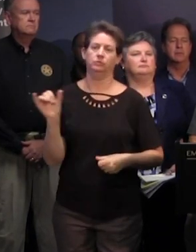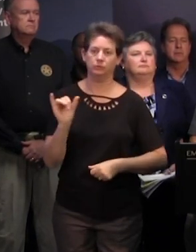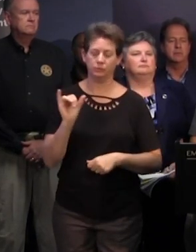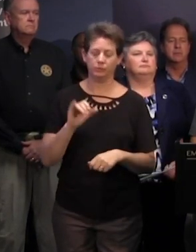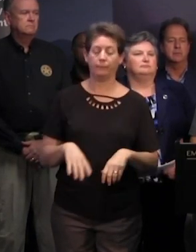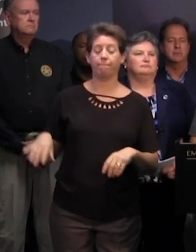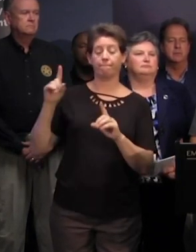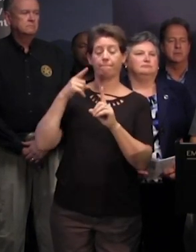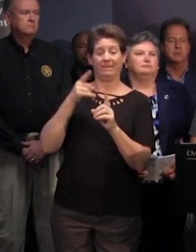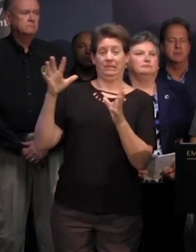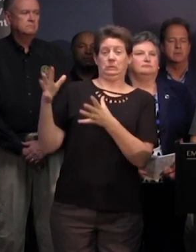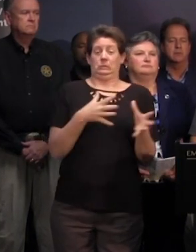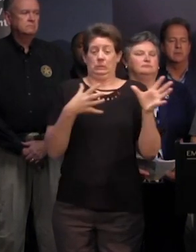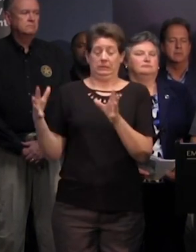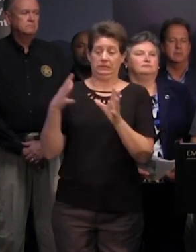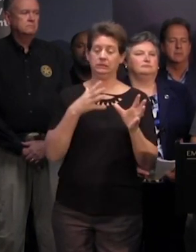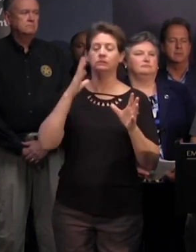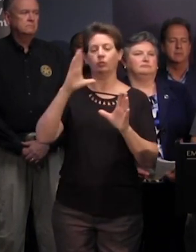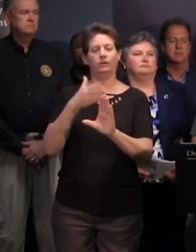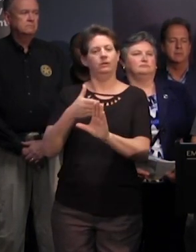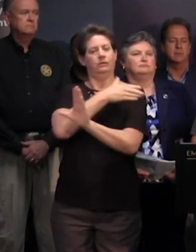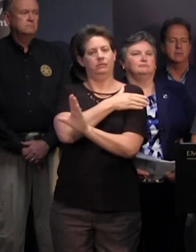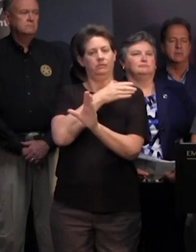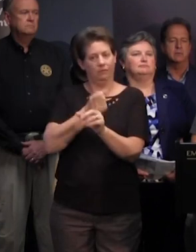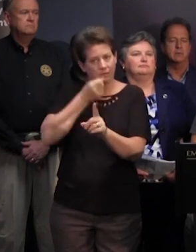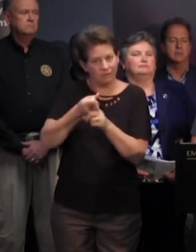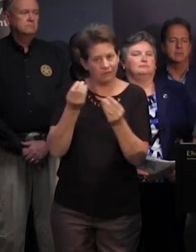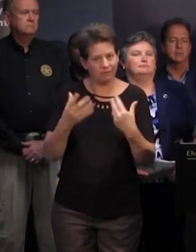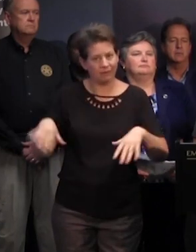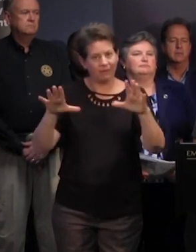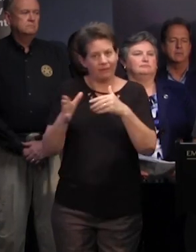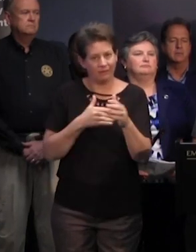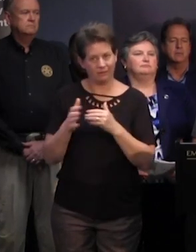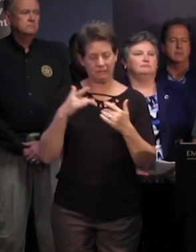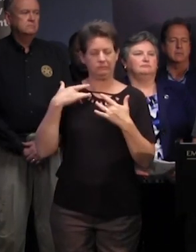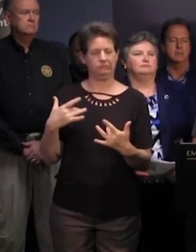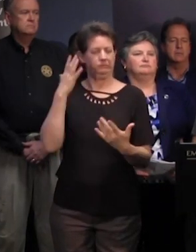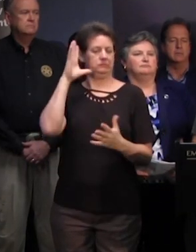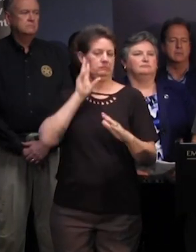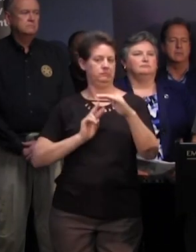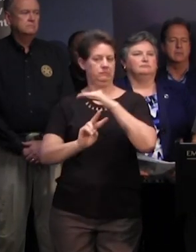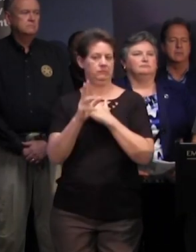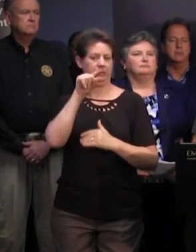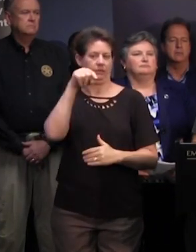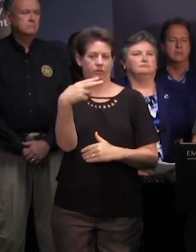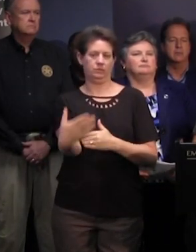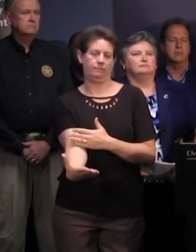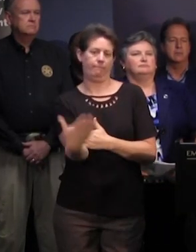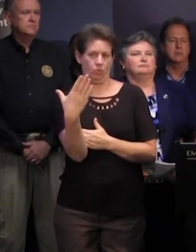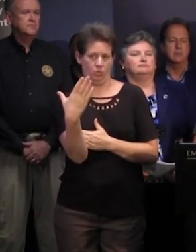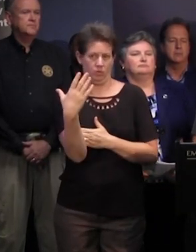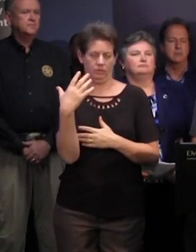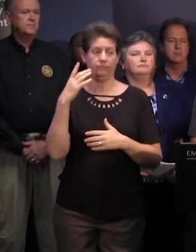tropical storm force winds will arrive arrive well in advance of landfall likely sometime thursday morning at which time